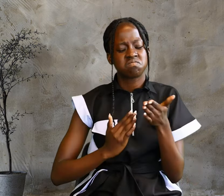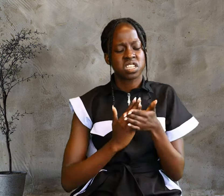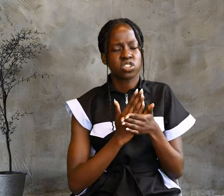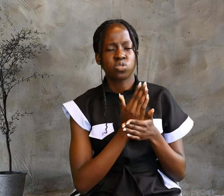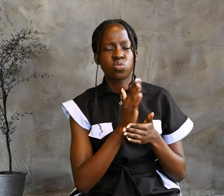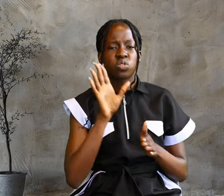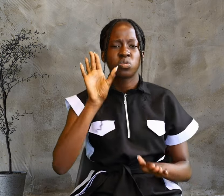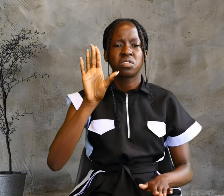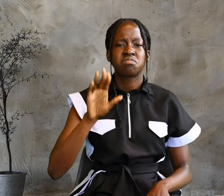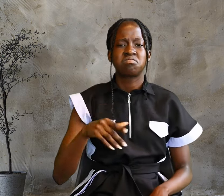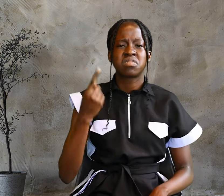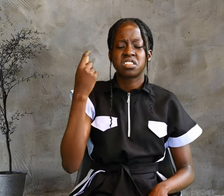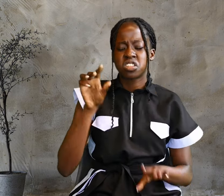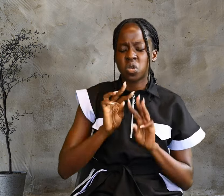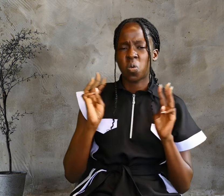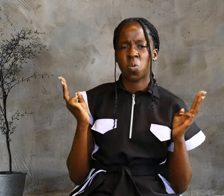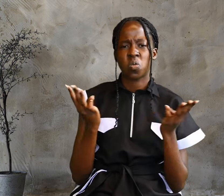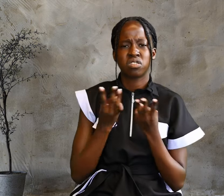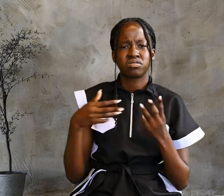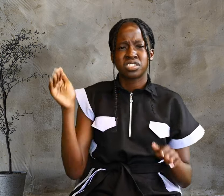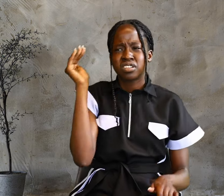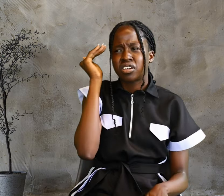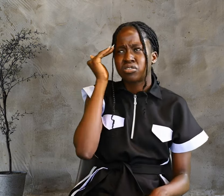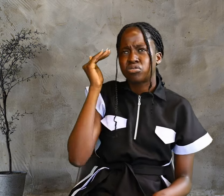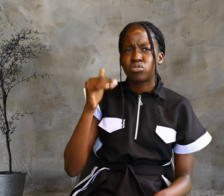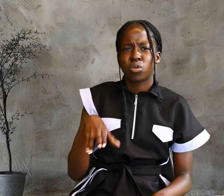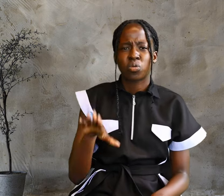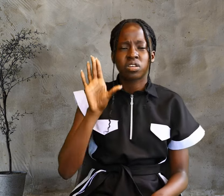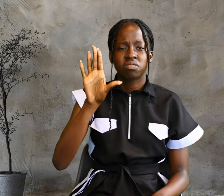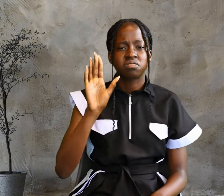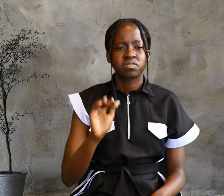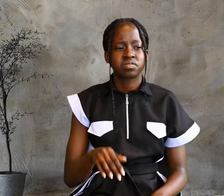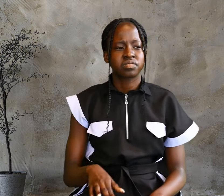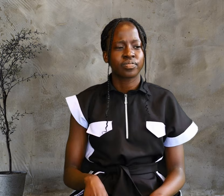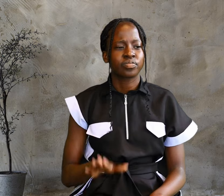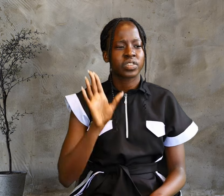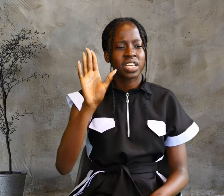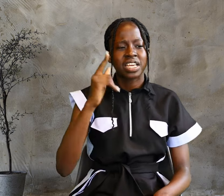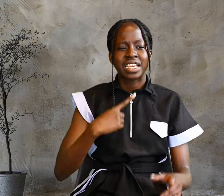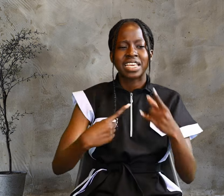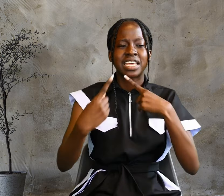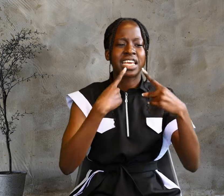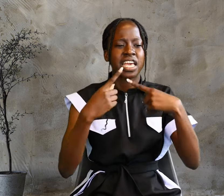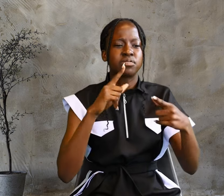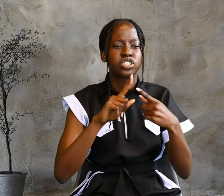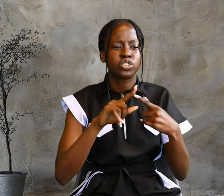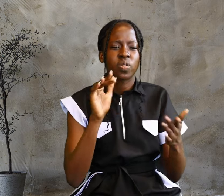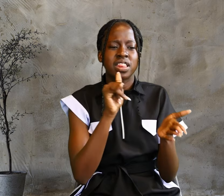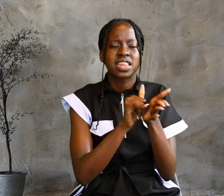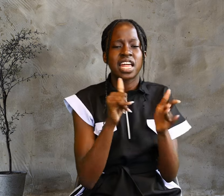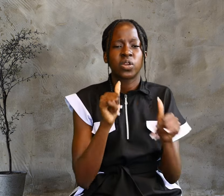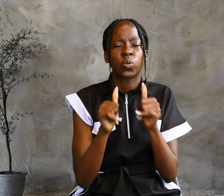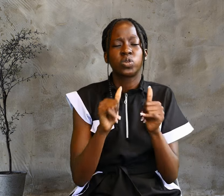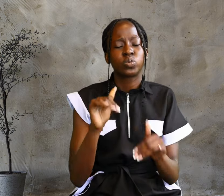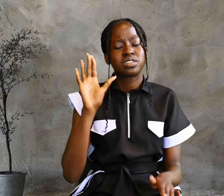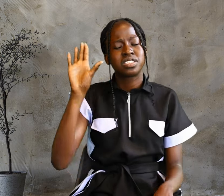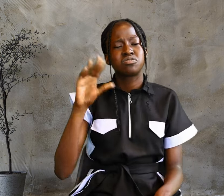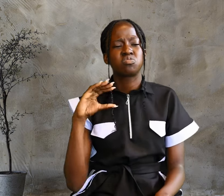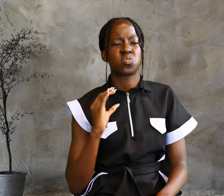the world did not recognize Him. He came to that which was His own, but His